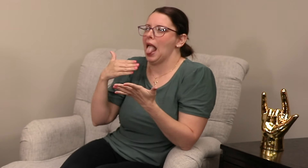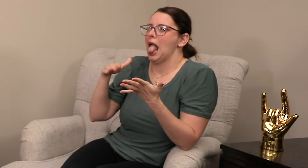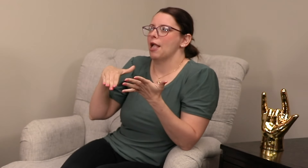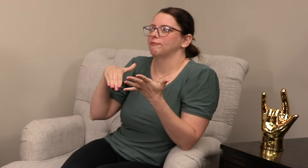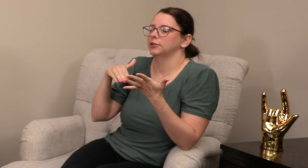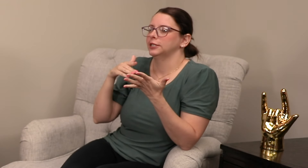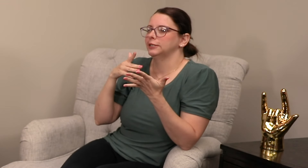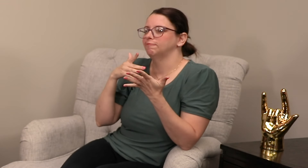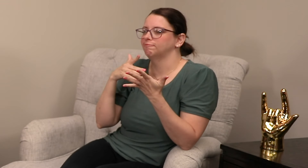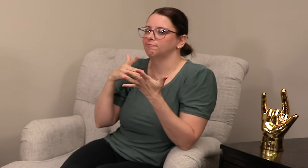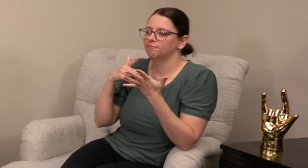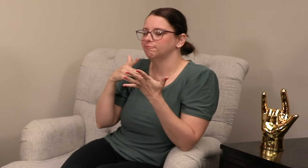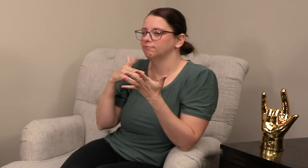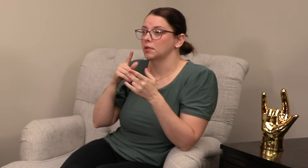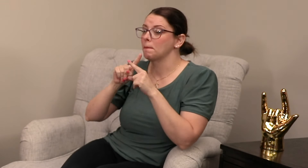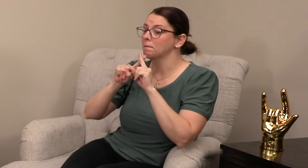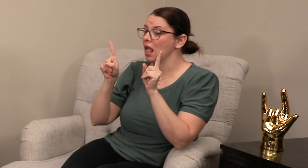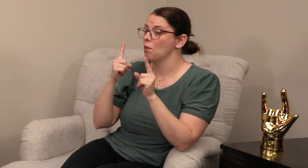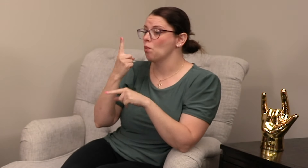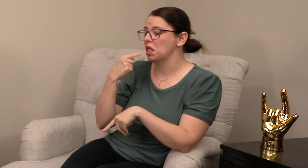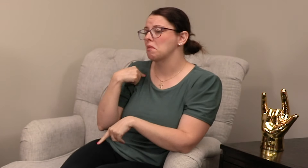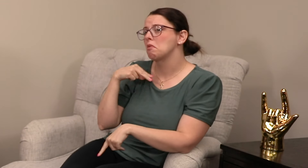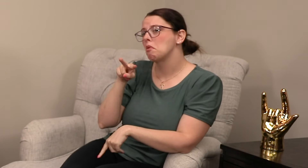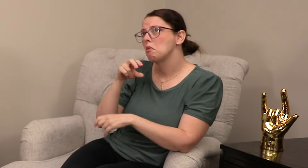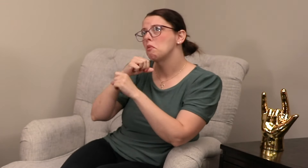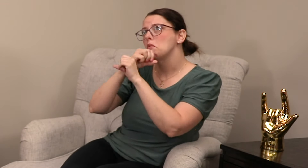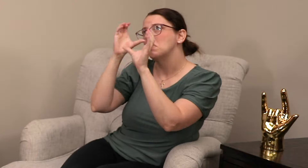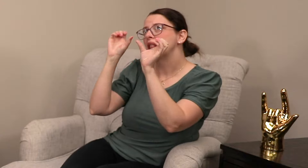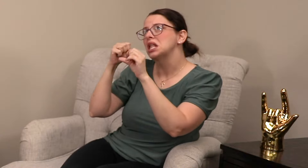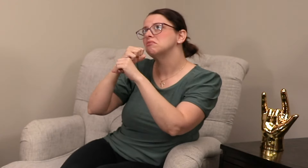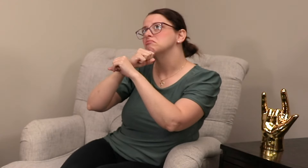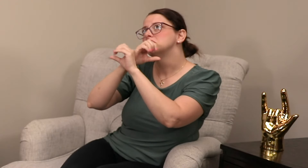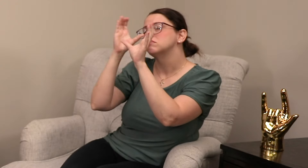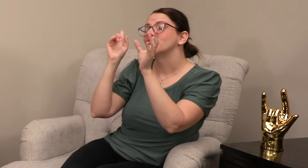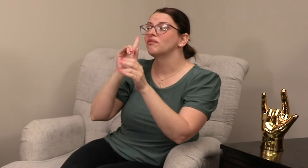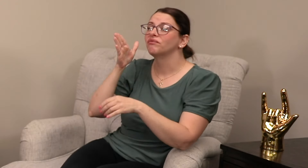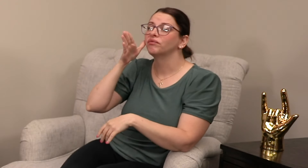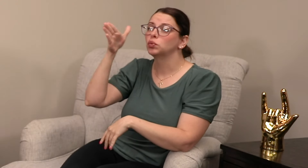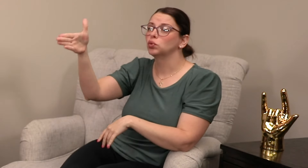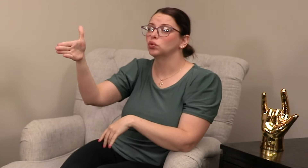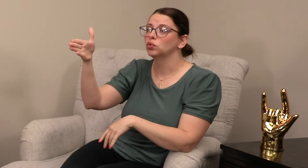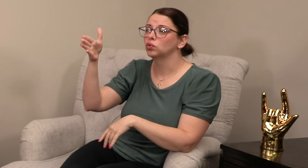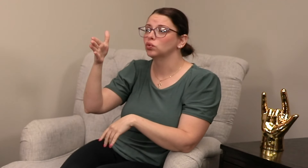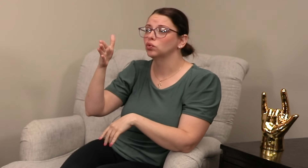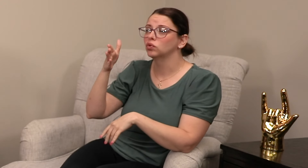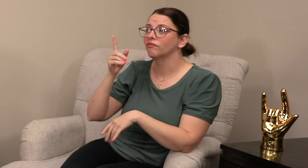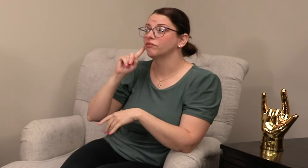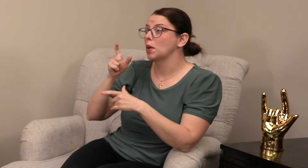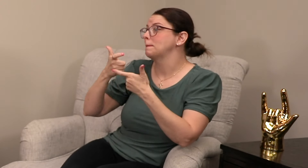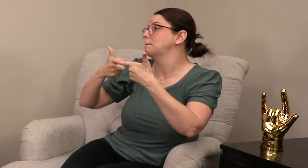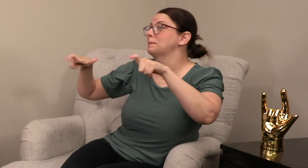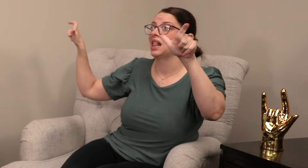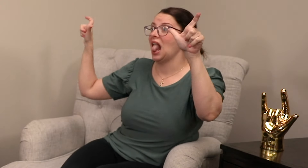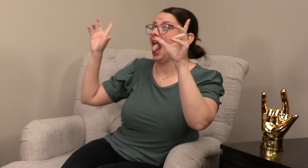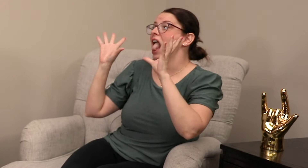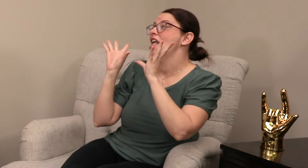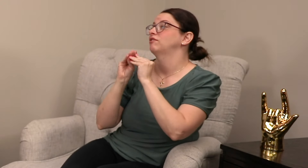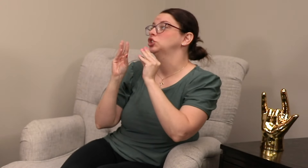it might be a good benefit later on. But one of the things that I envision is maybe in the future for